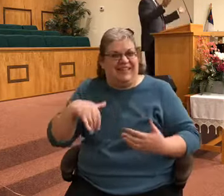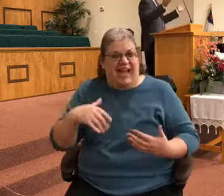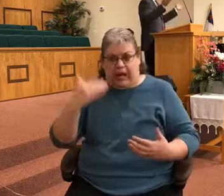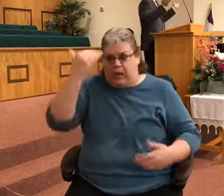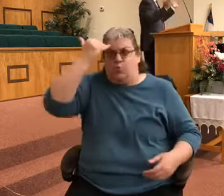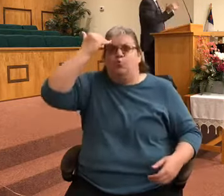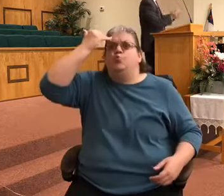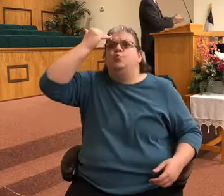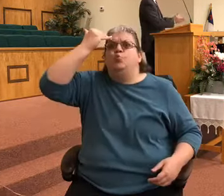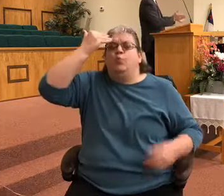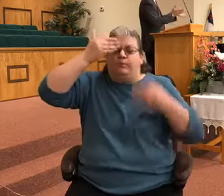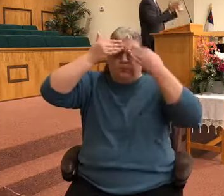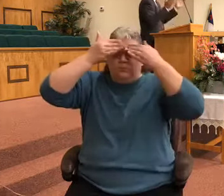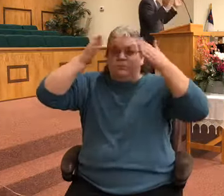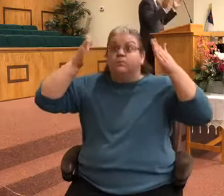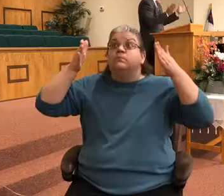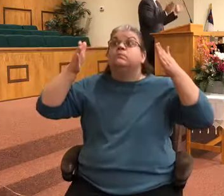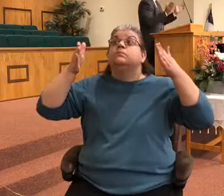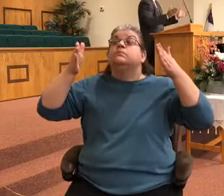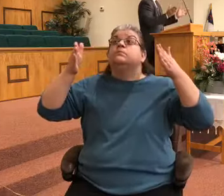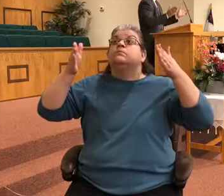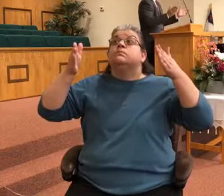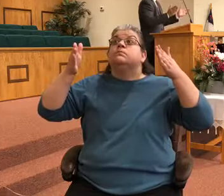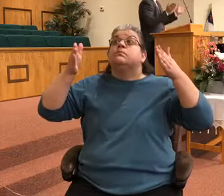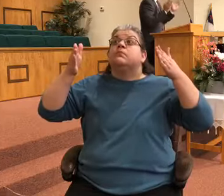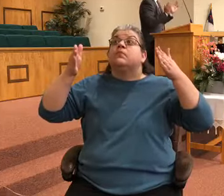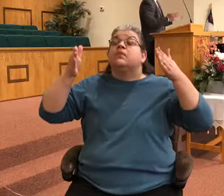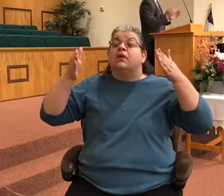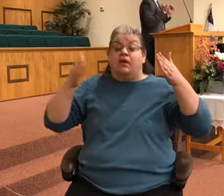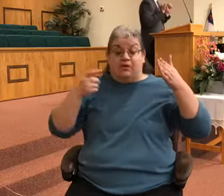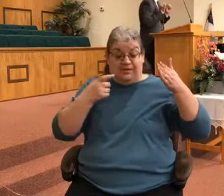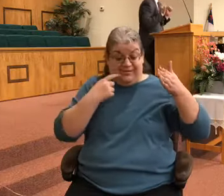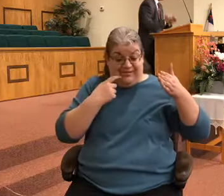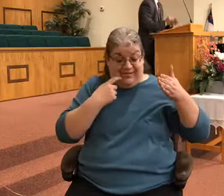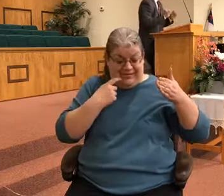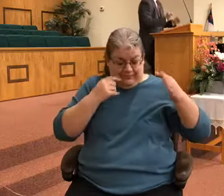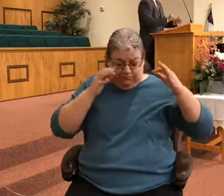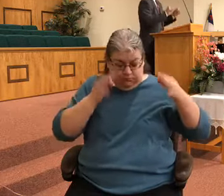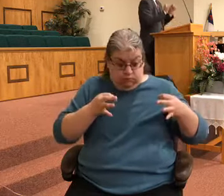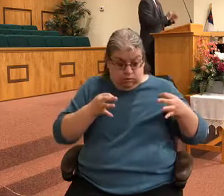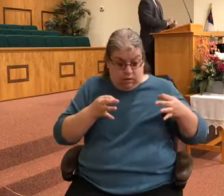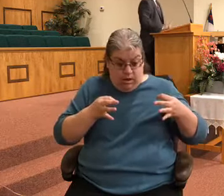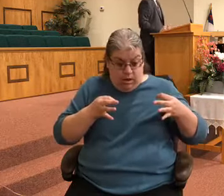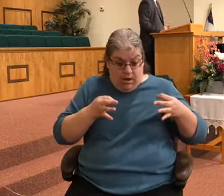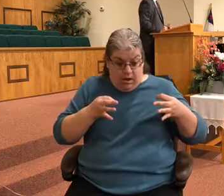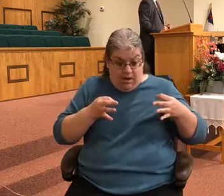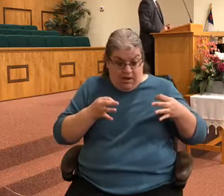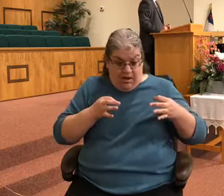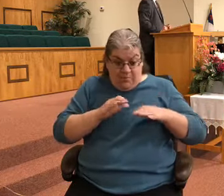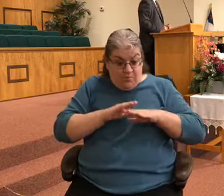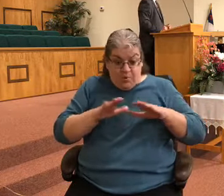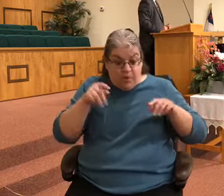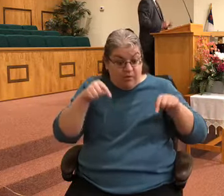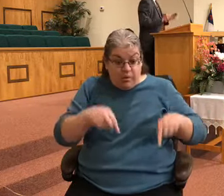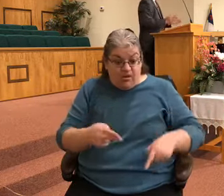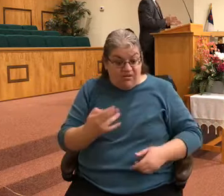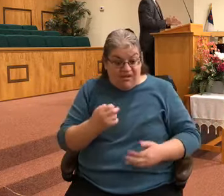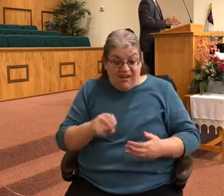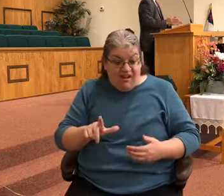if I'm not going to hell because of what I just did, it doesn't get any more important than that. I'm so thankful.